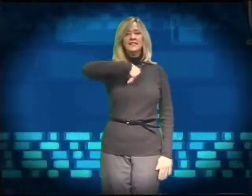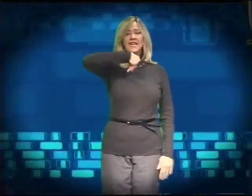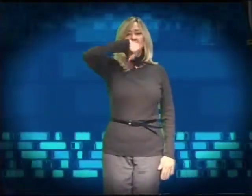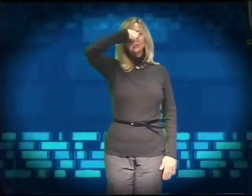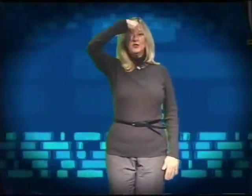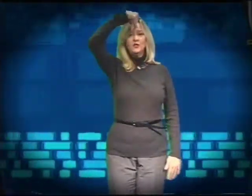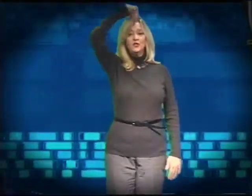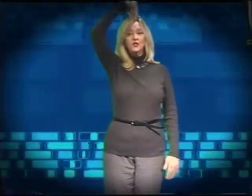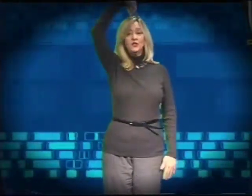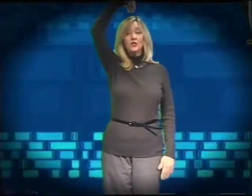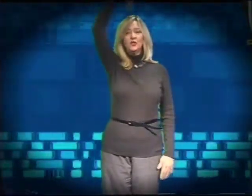Centered.